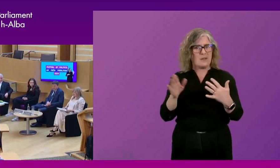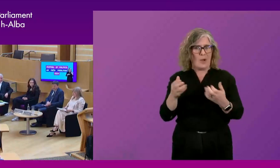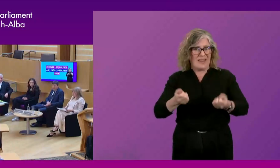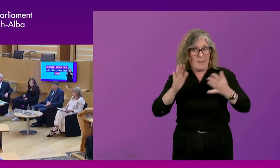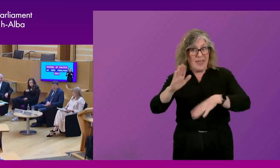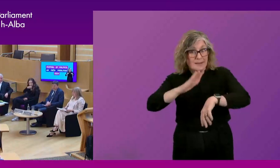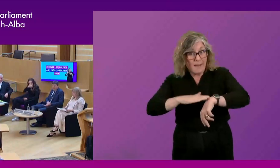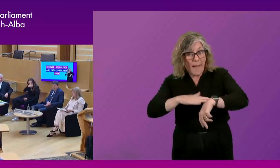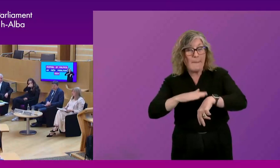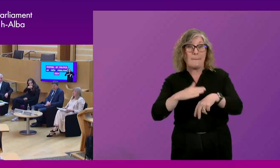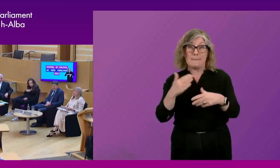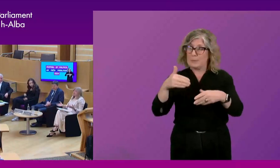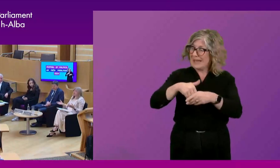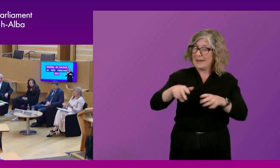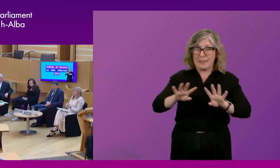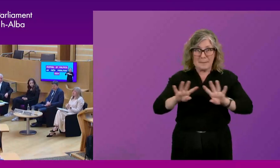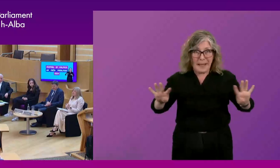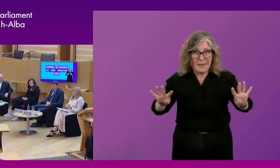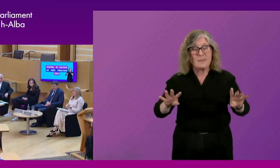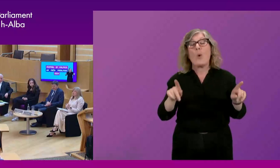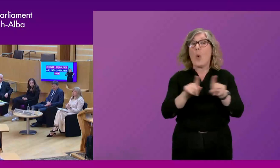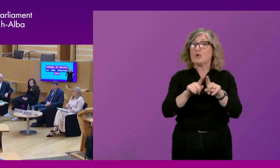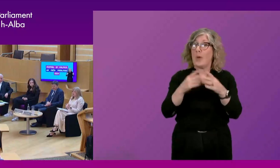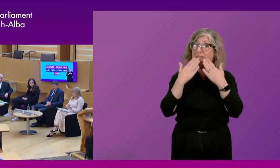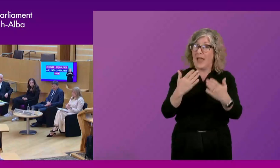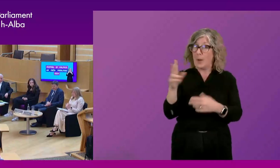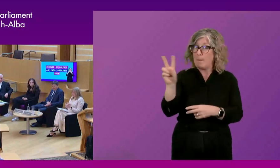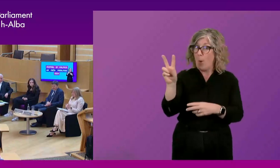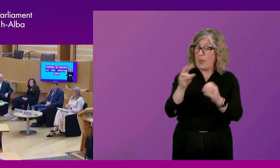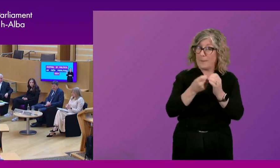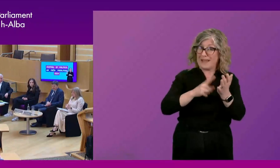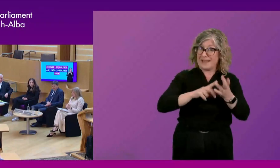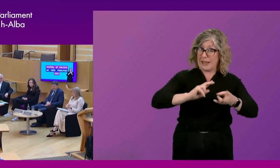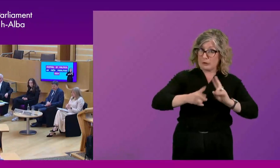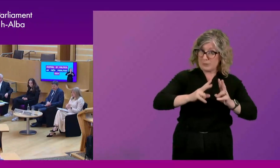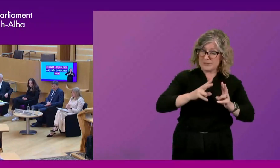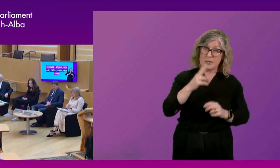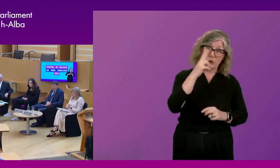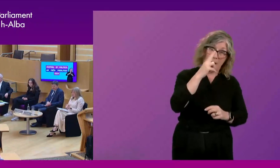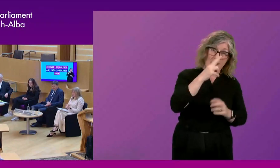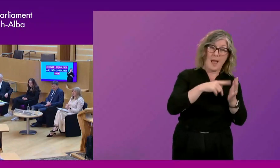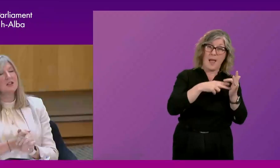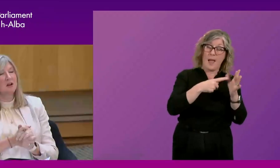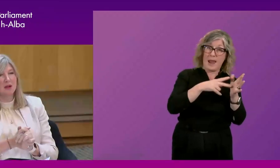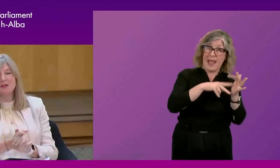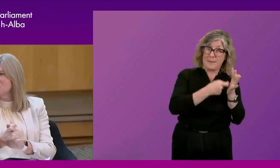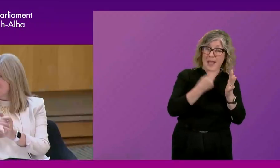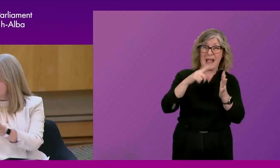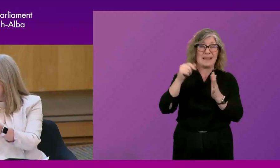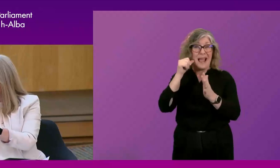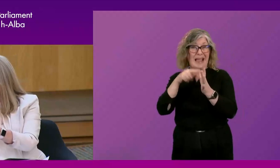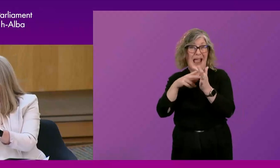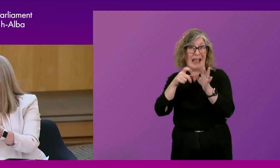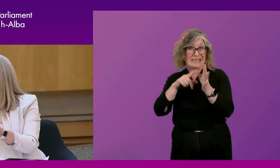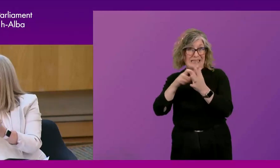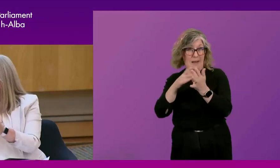up their time to take part. And a big thank you to, to our BSL interpreters, Jemina Napier and Andy Carmichael. So